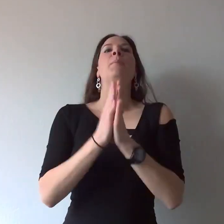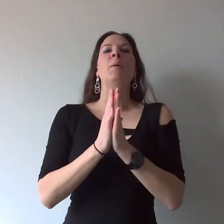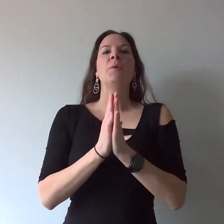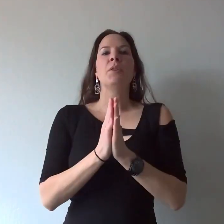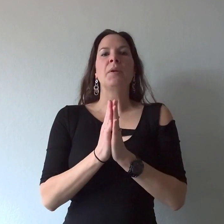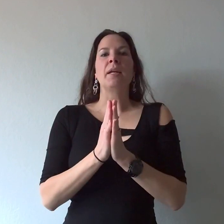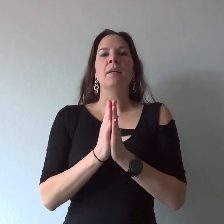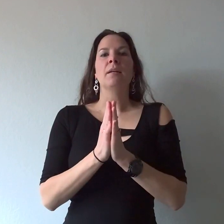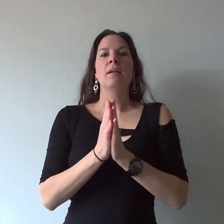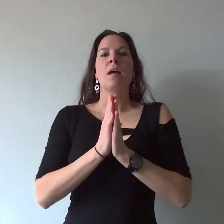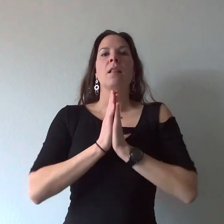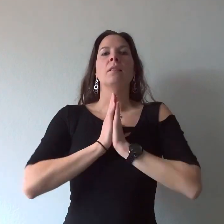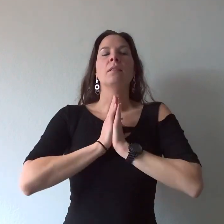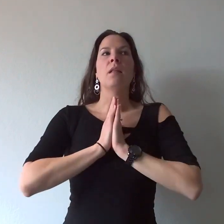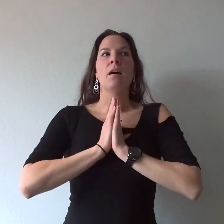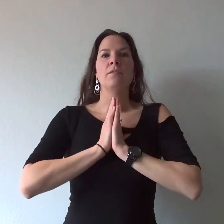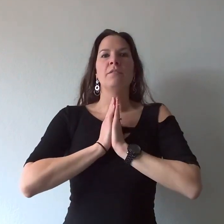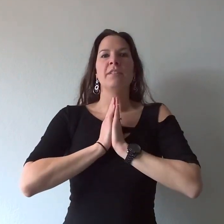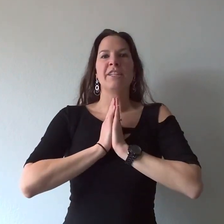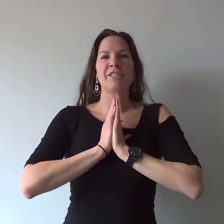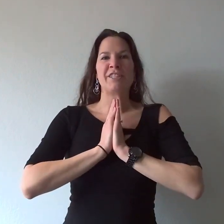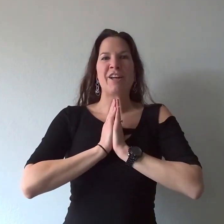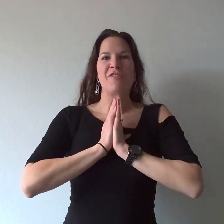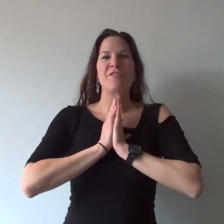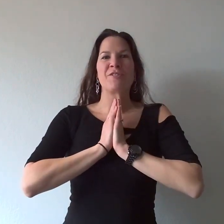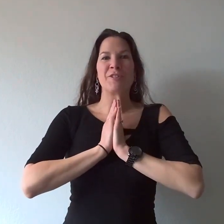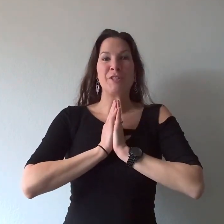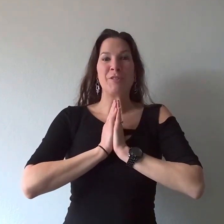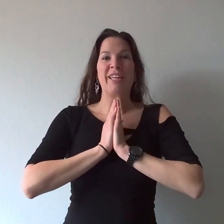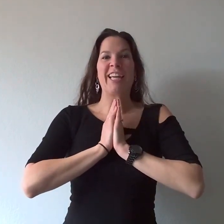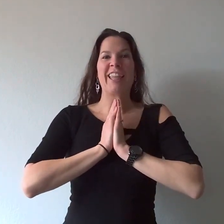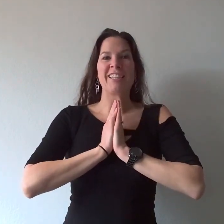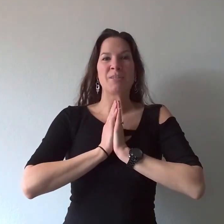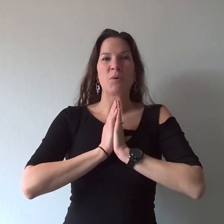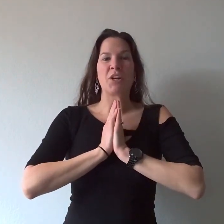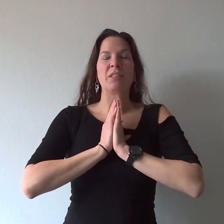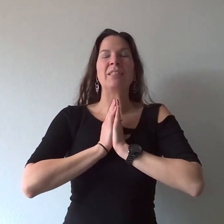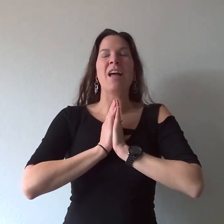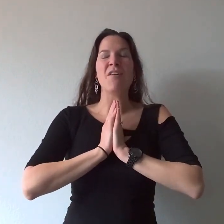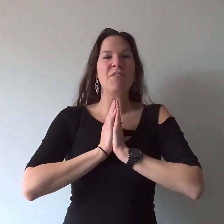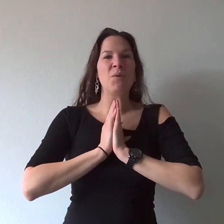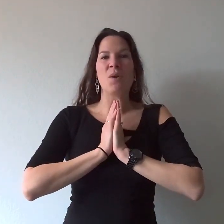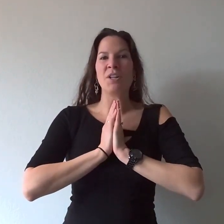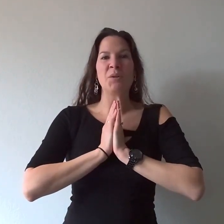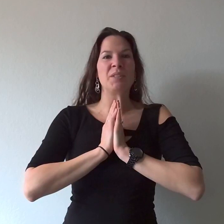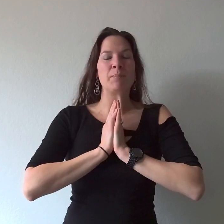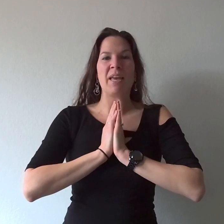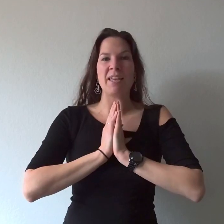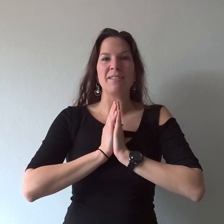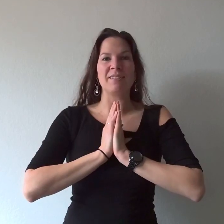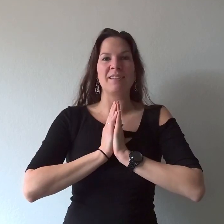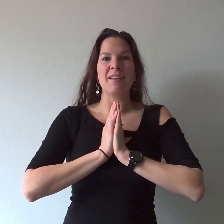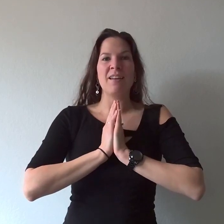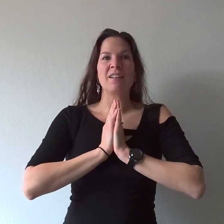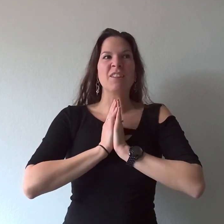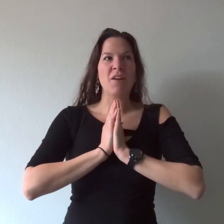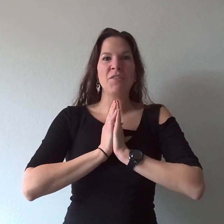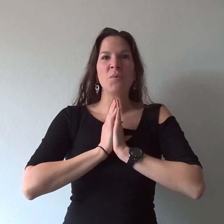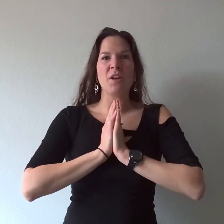number three love yourself for doing this work love the one who was pissed love the one